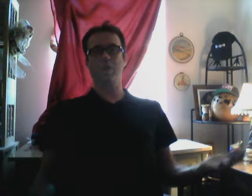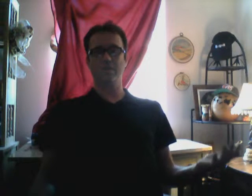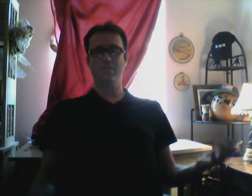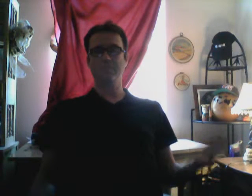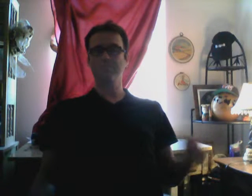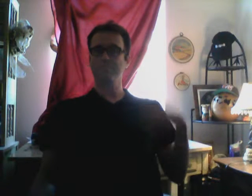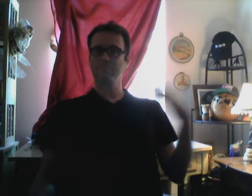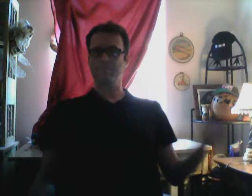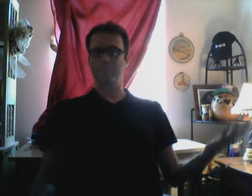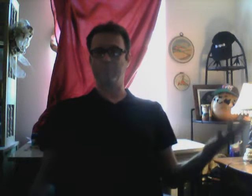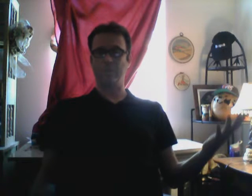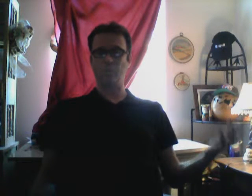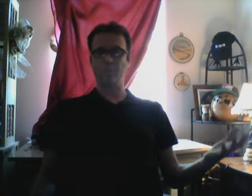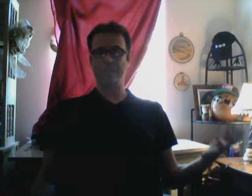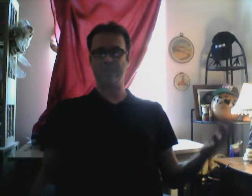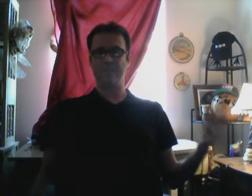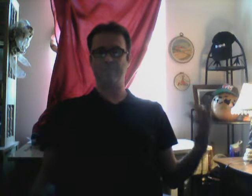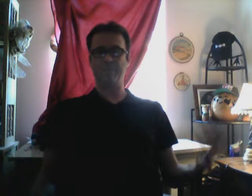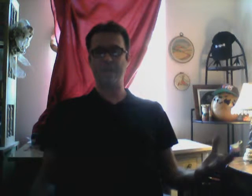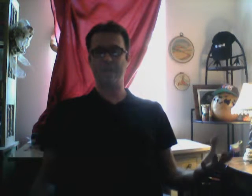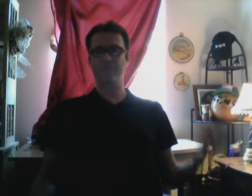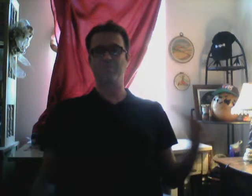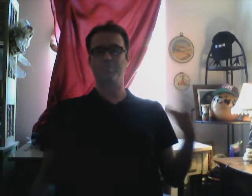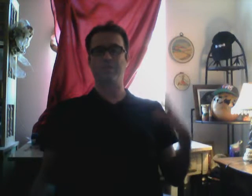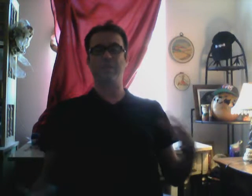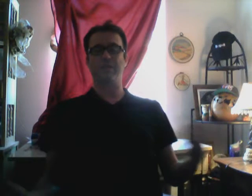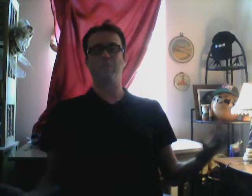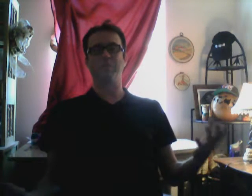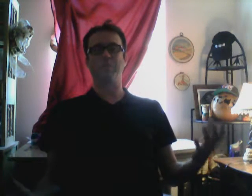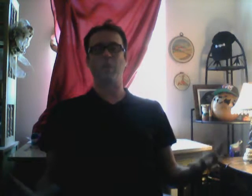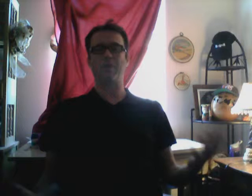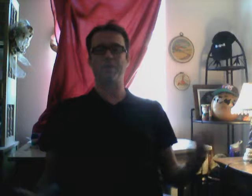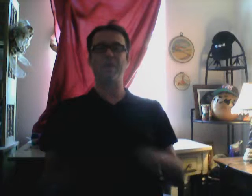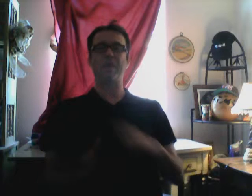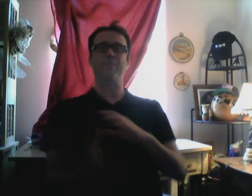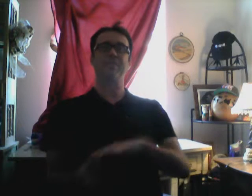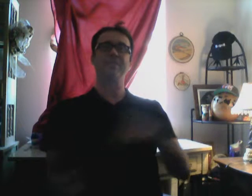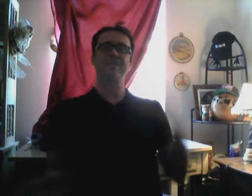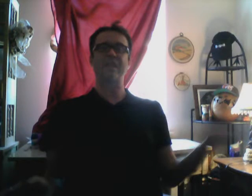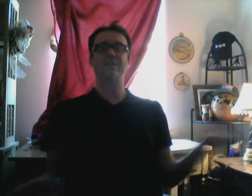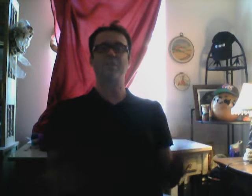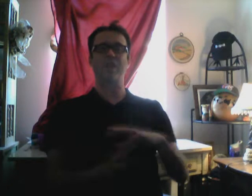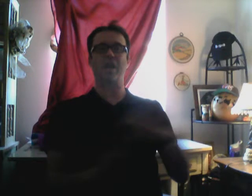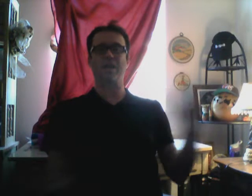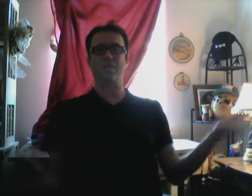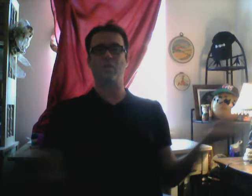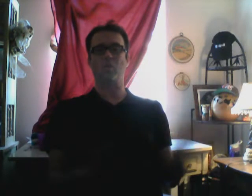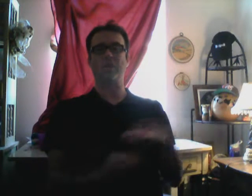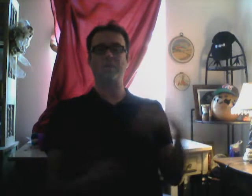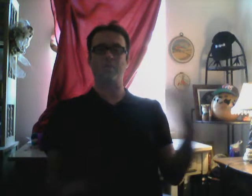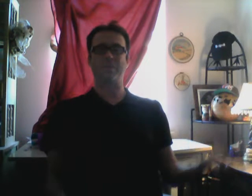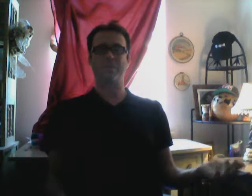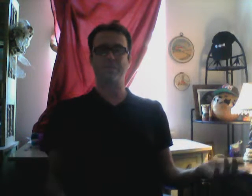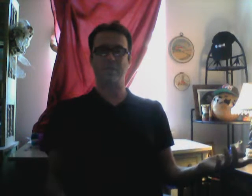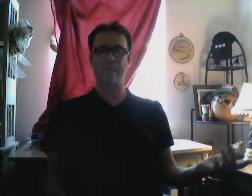They a bank. They were. Playboys. But then. That's where you got. the hole. That's where my sister got.